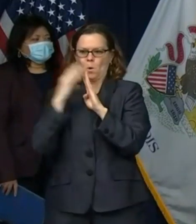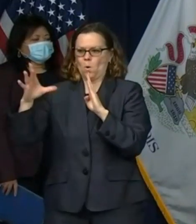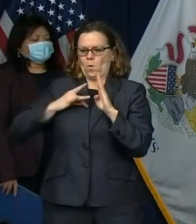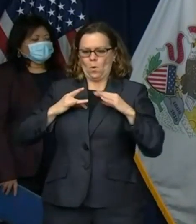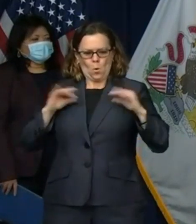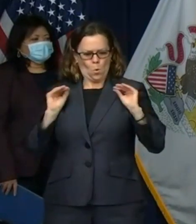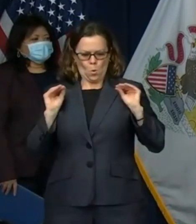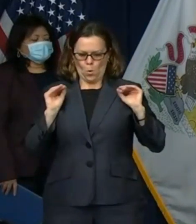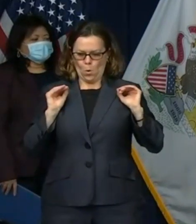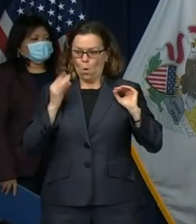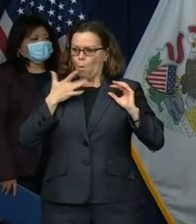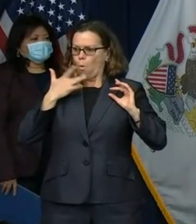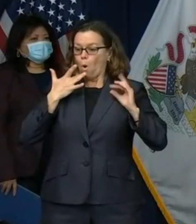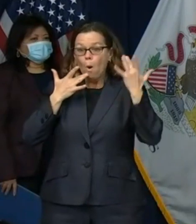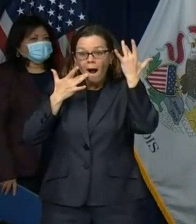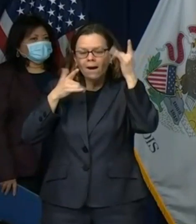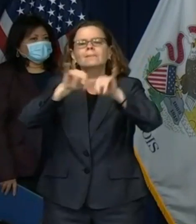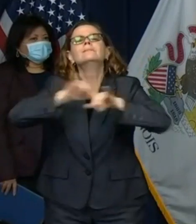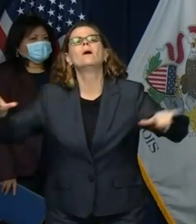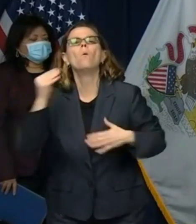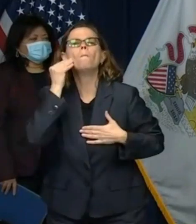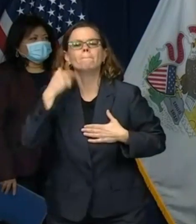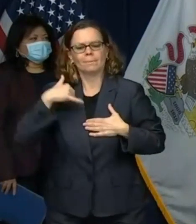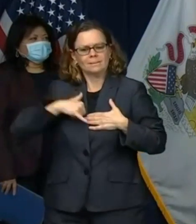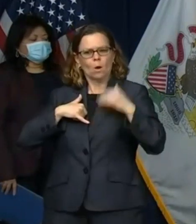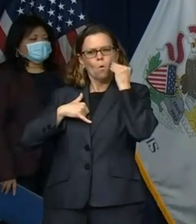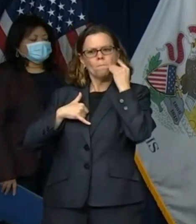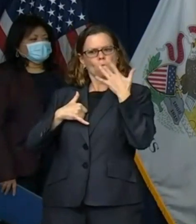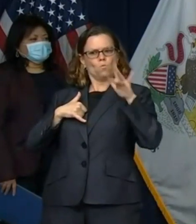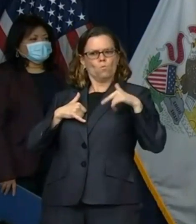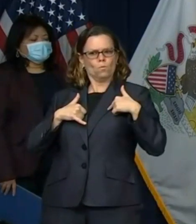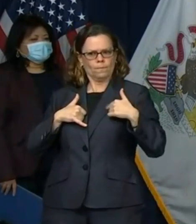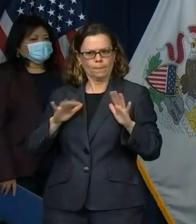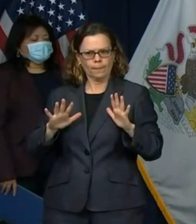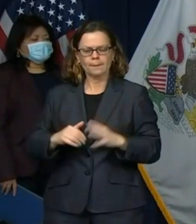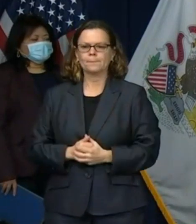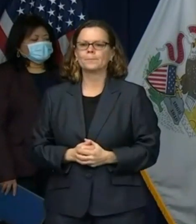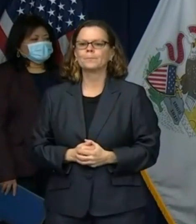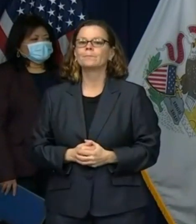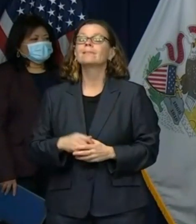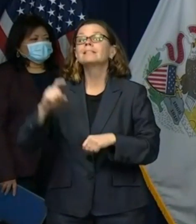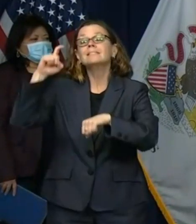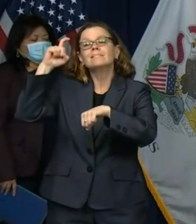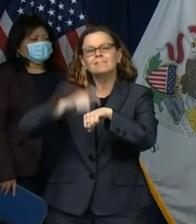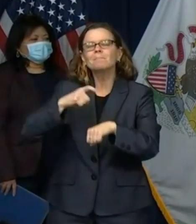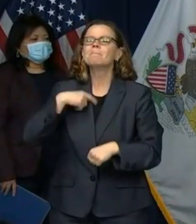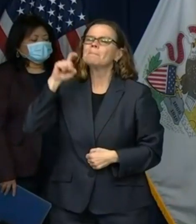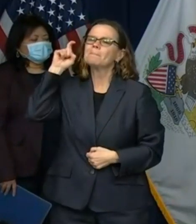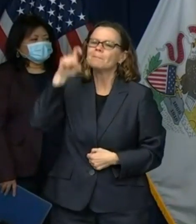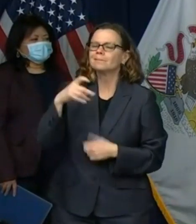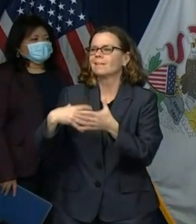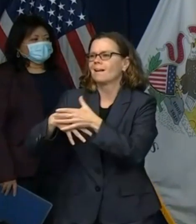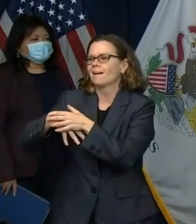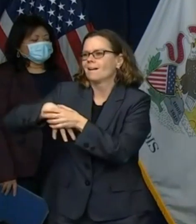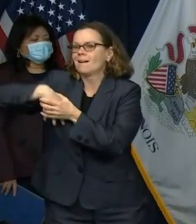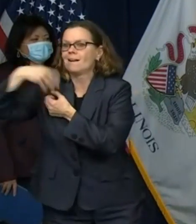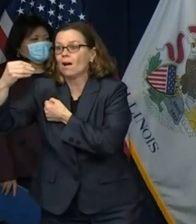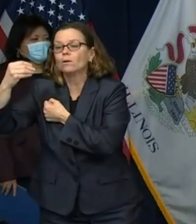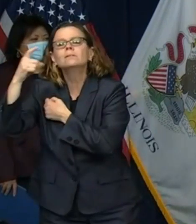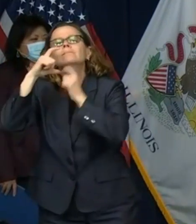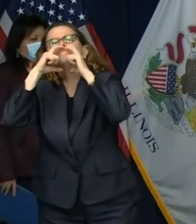please wear a face covering maintain six feet of distance between you and others make sure to wash your hands frequently